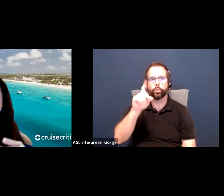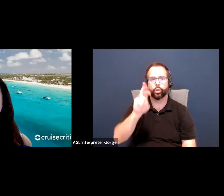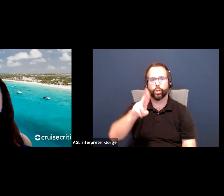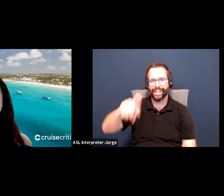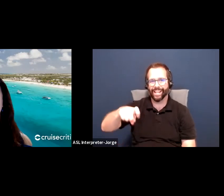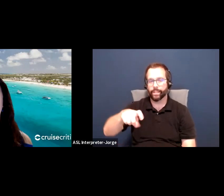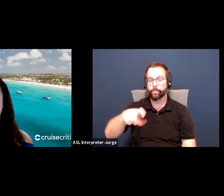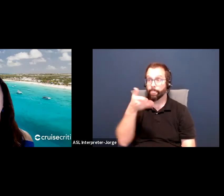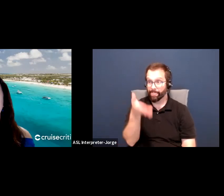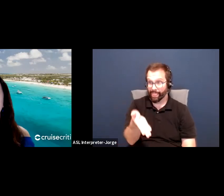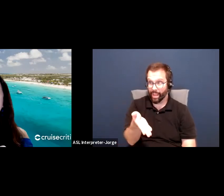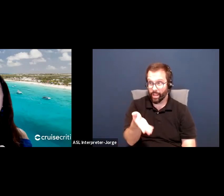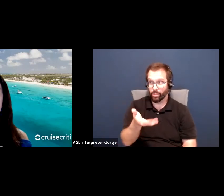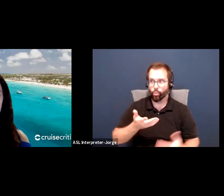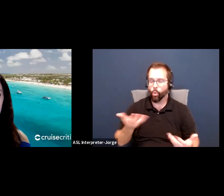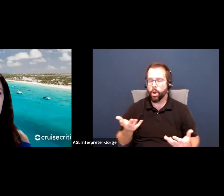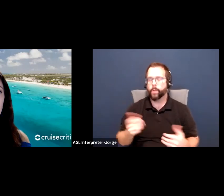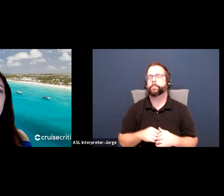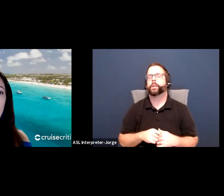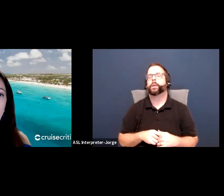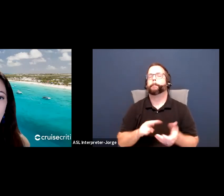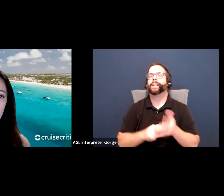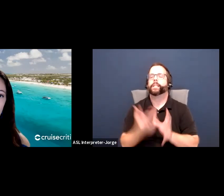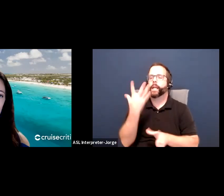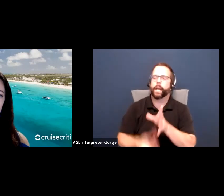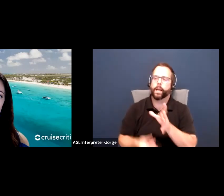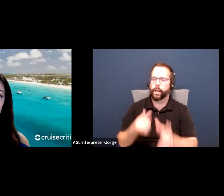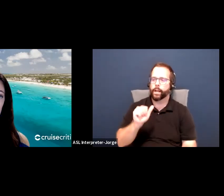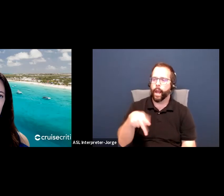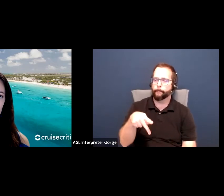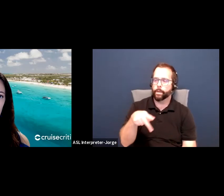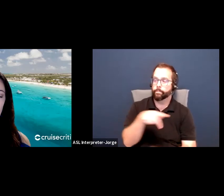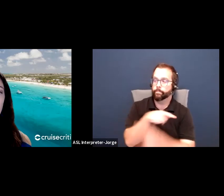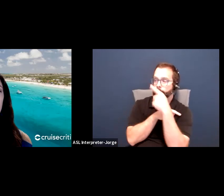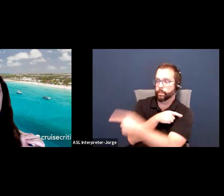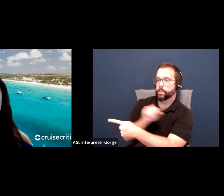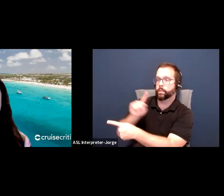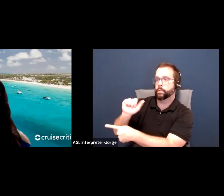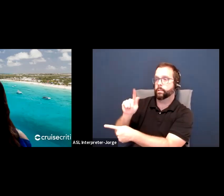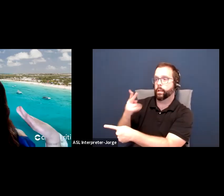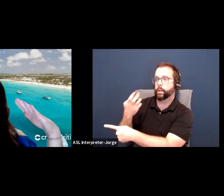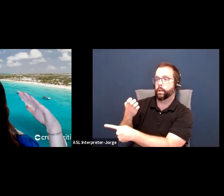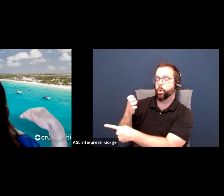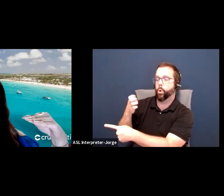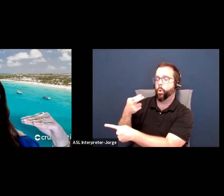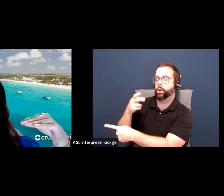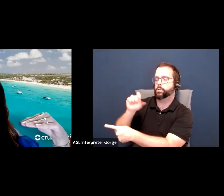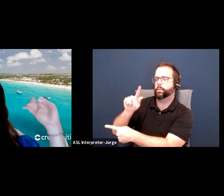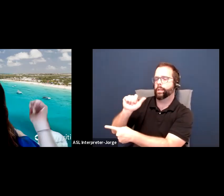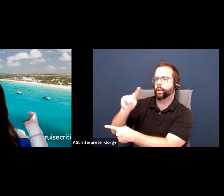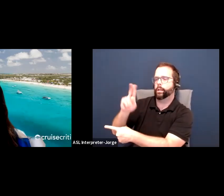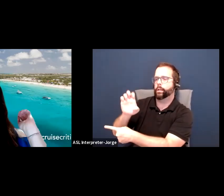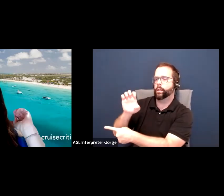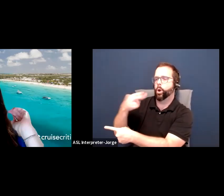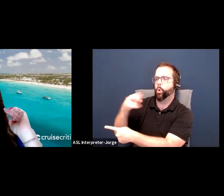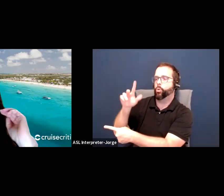lack of something that that stakeholder has, and that's why they're coming to your center. So let's say we had consumers was